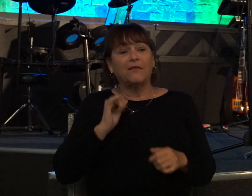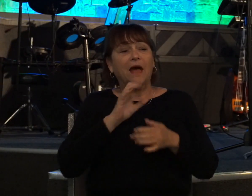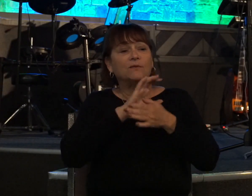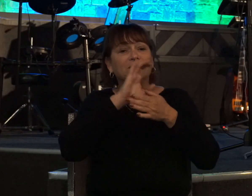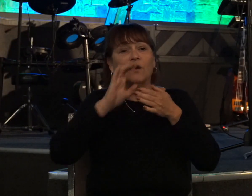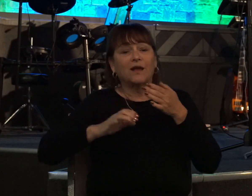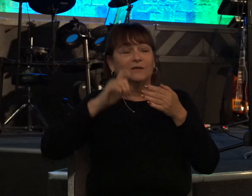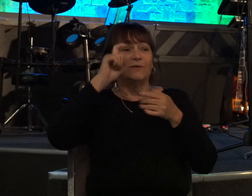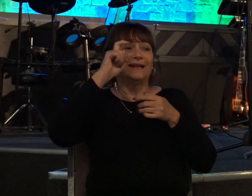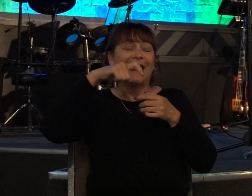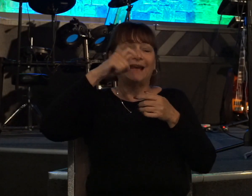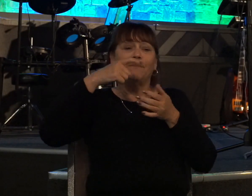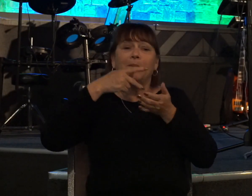be paid for sin